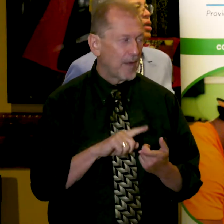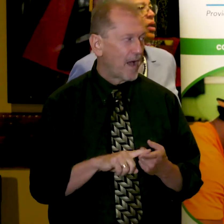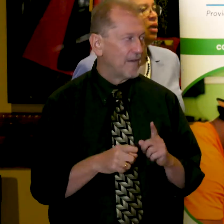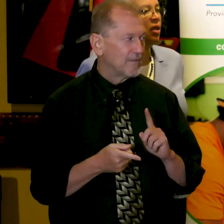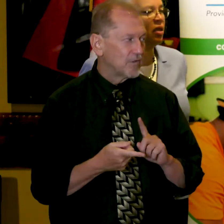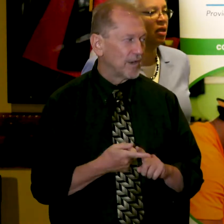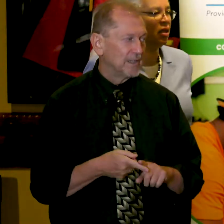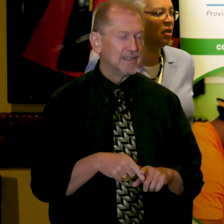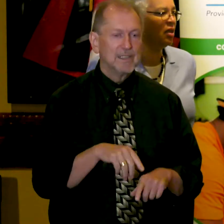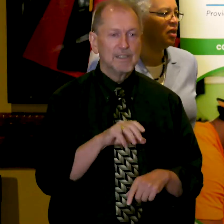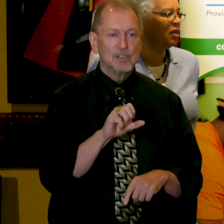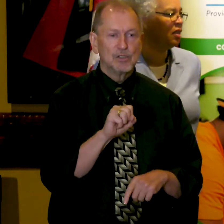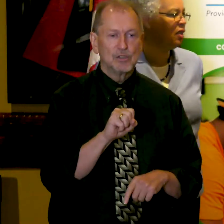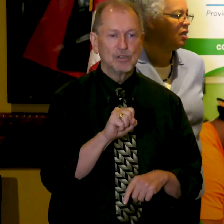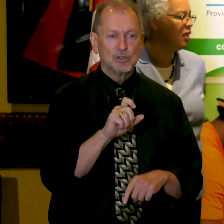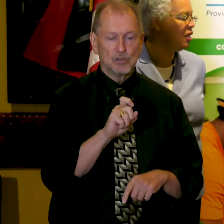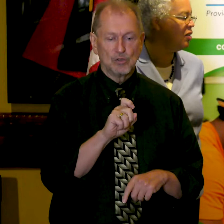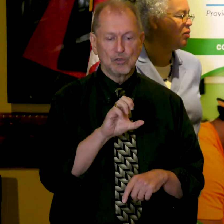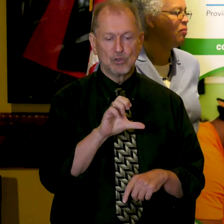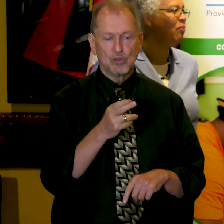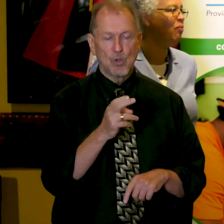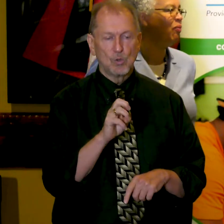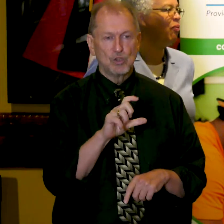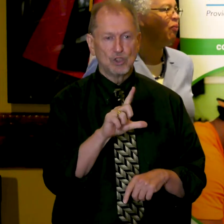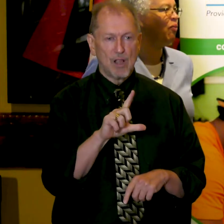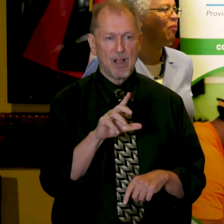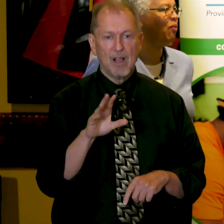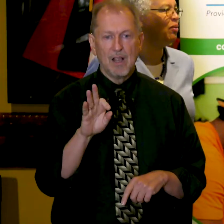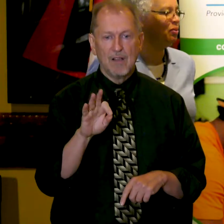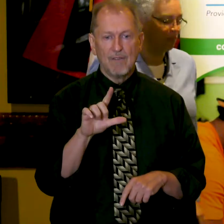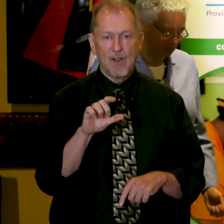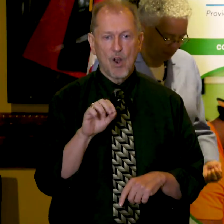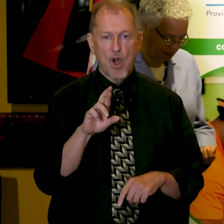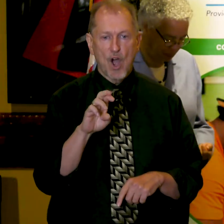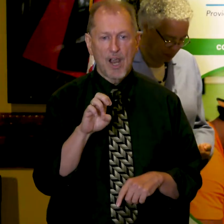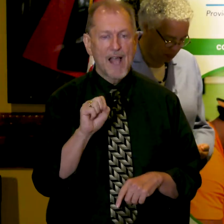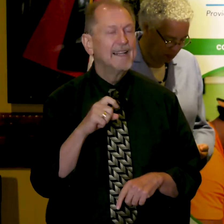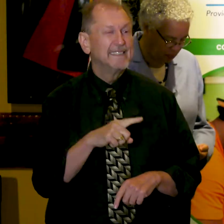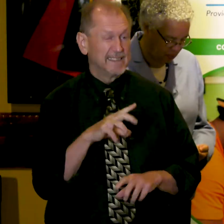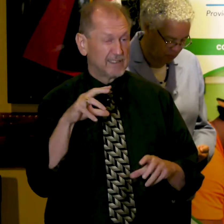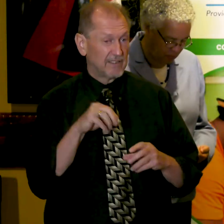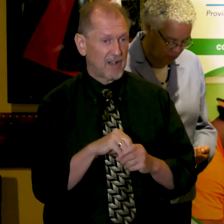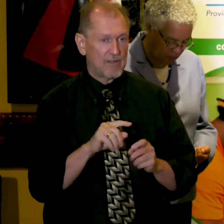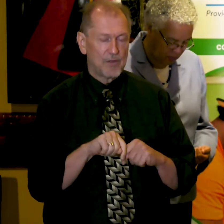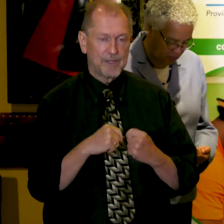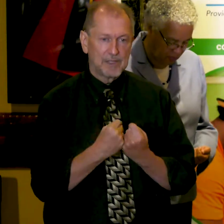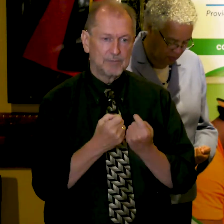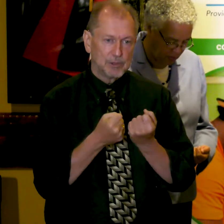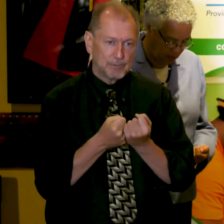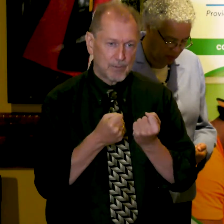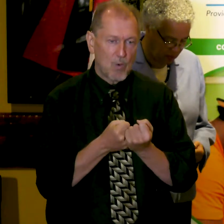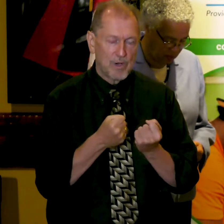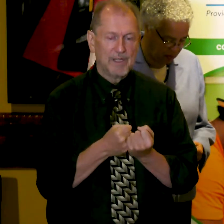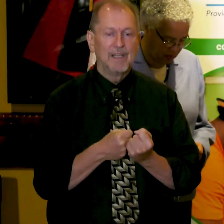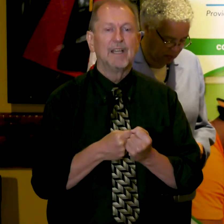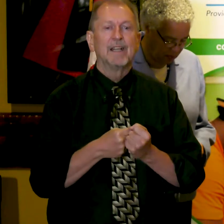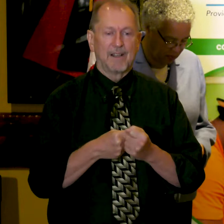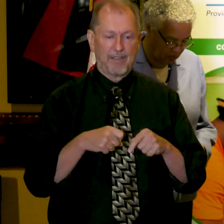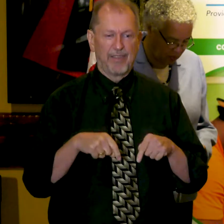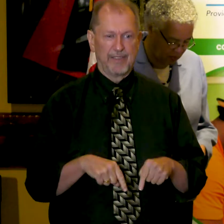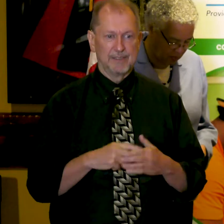colleague, Xochitl Flores, Irene Sher, your entire team for your partnership in launching this program.